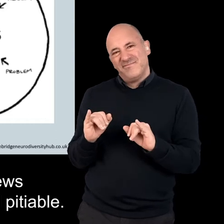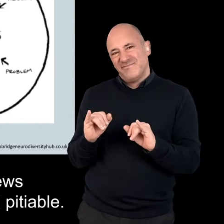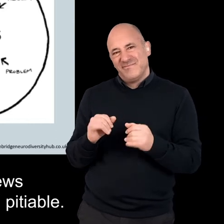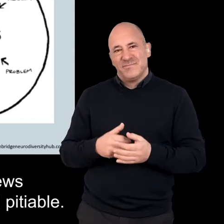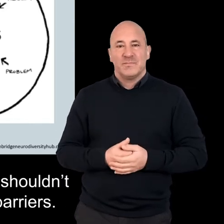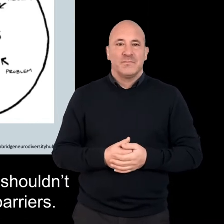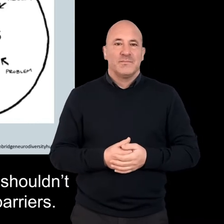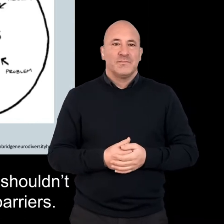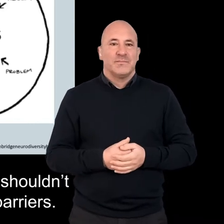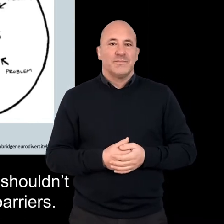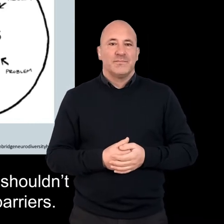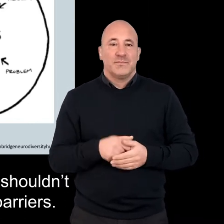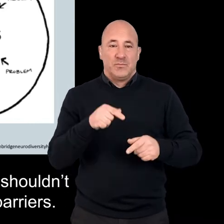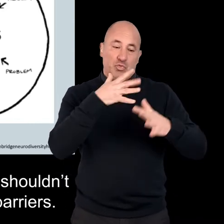pitiful.